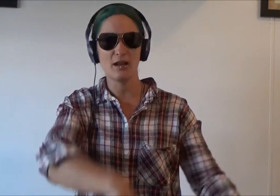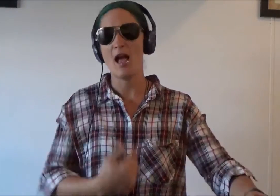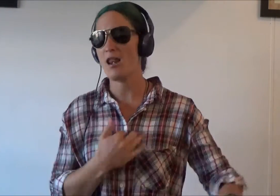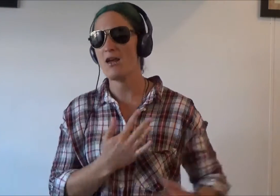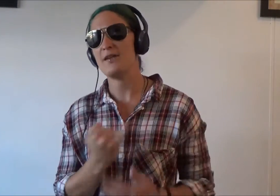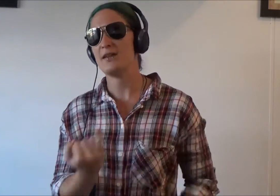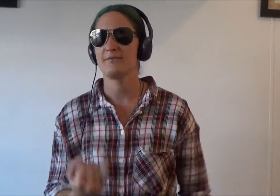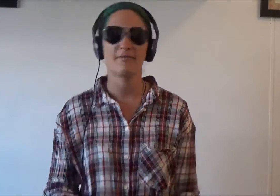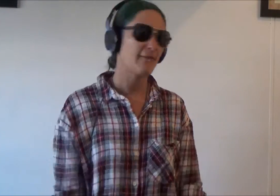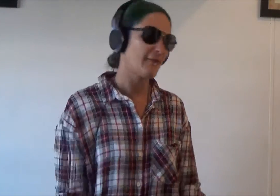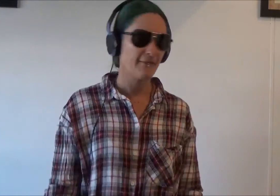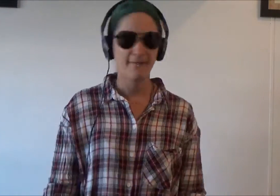I love it